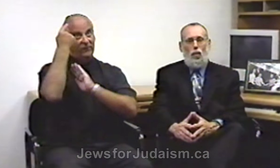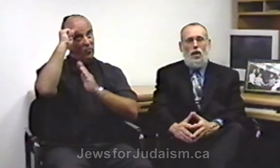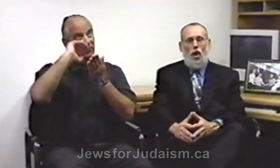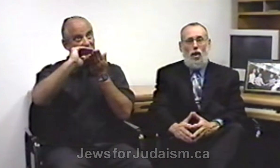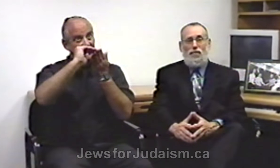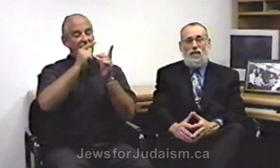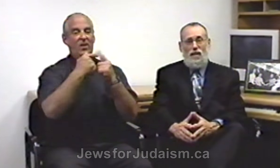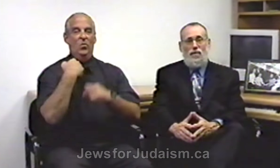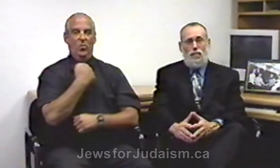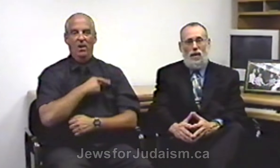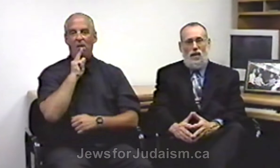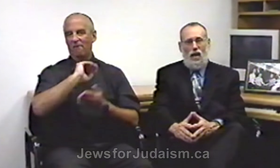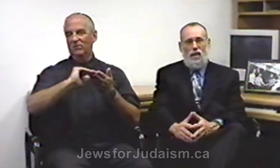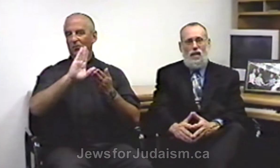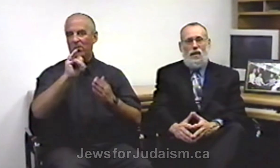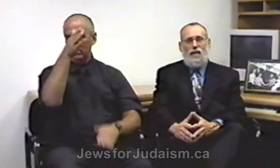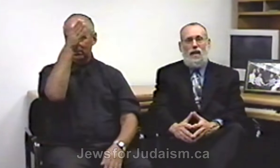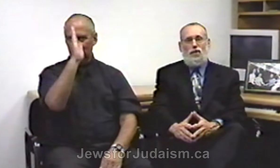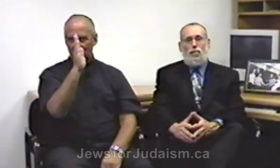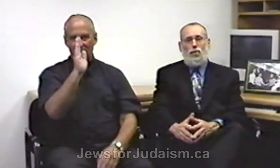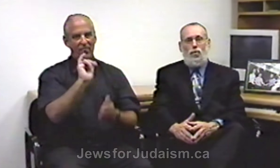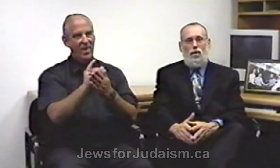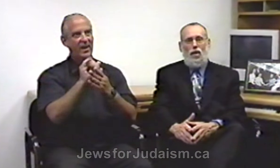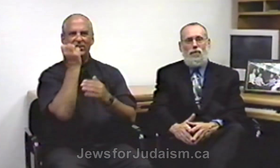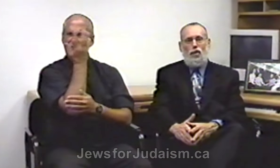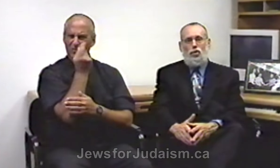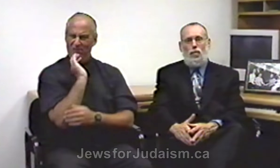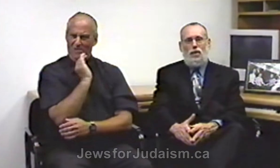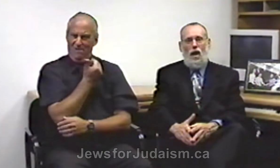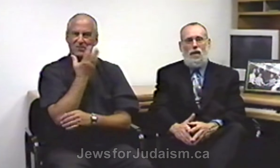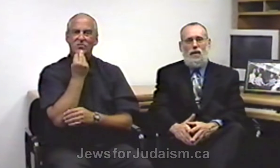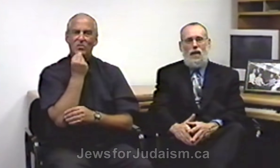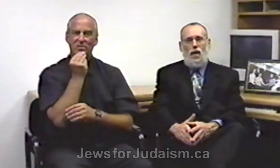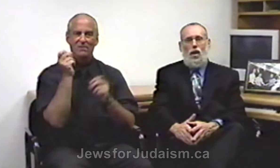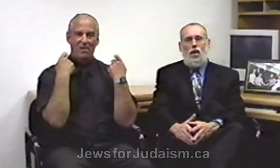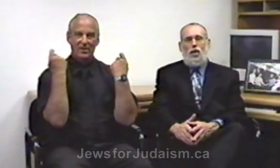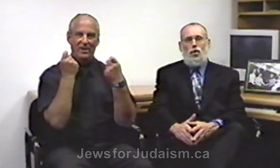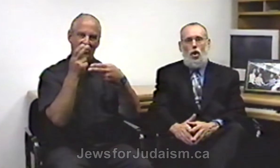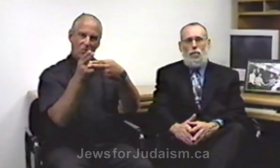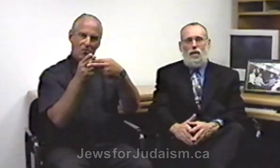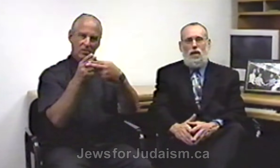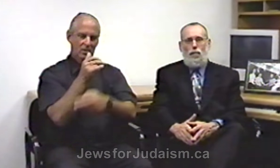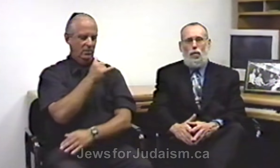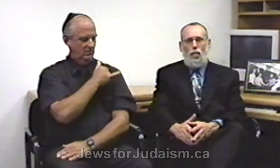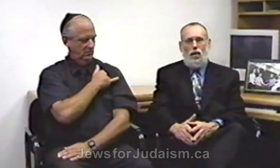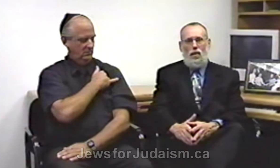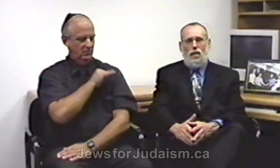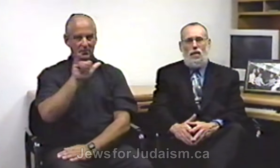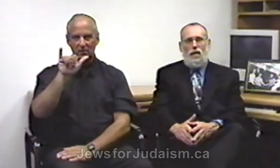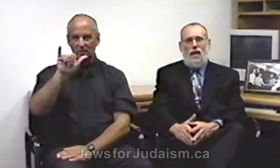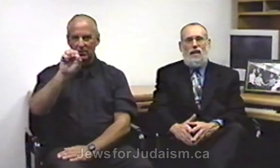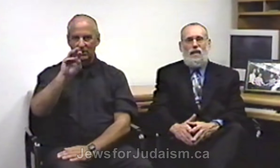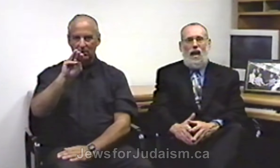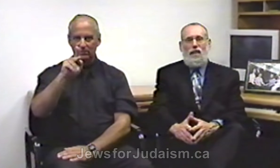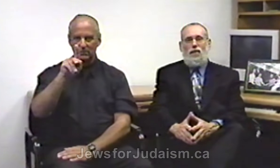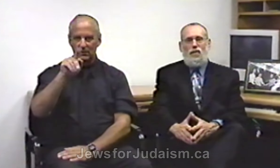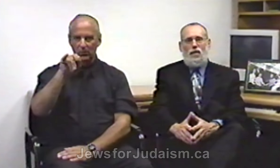we are forgiven by God. That is the beauty of our Jewish holiday, Yom Kippur, that at the end of it,